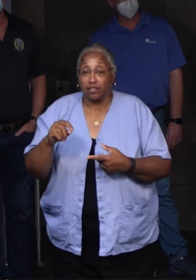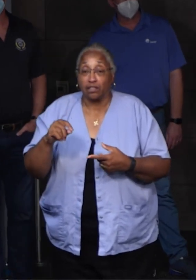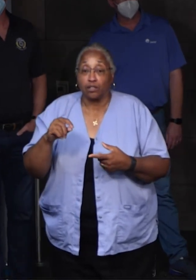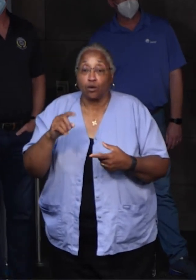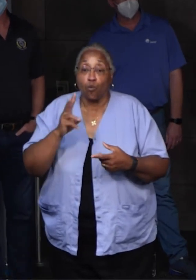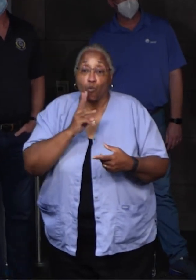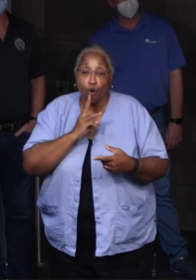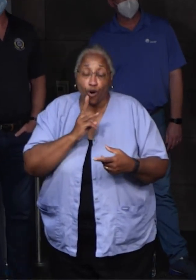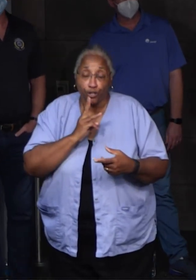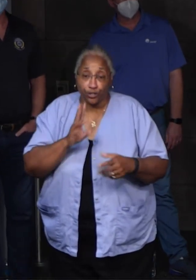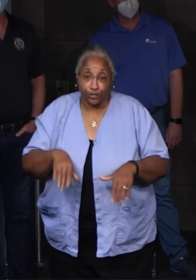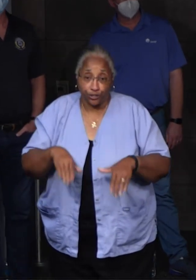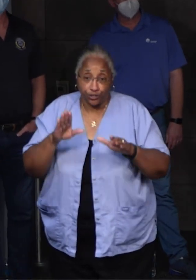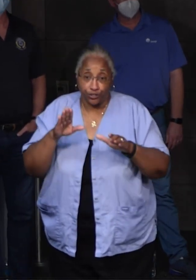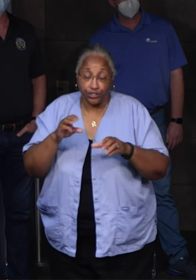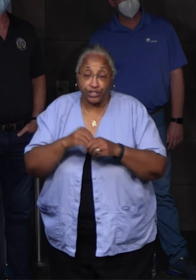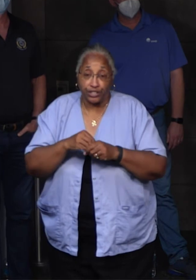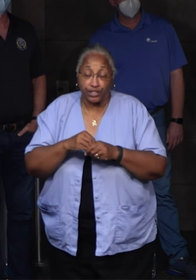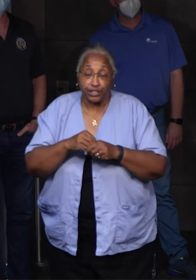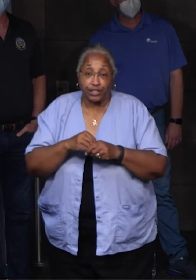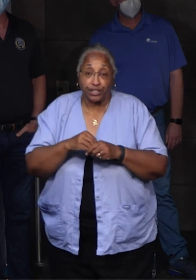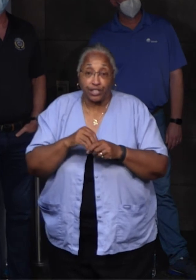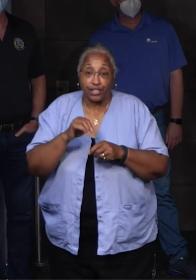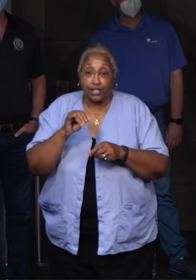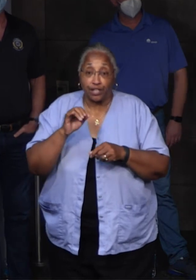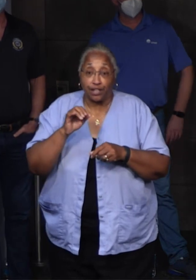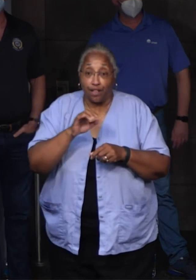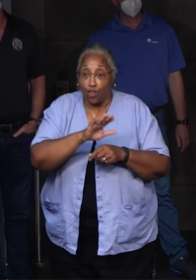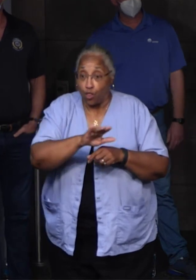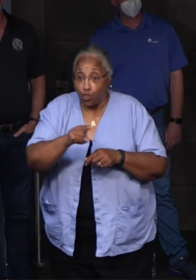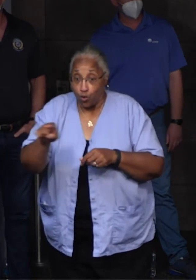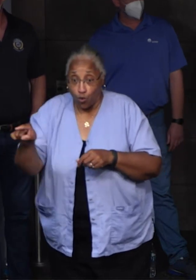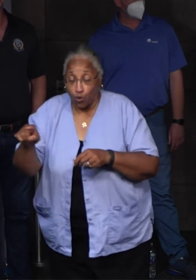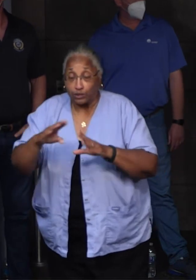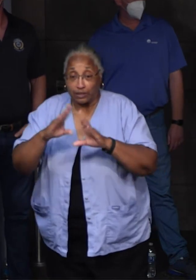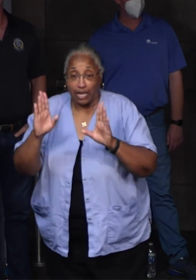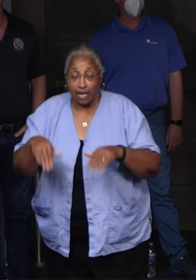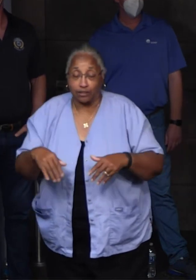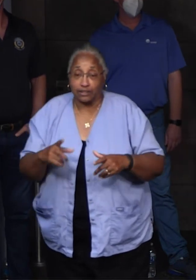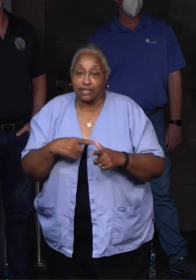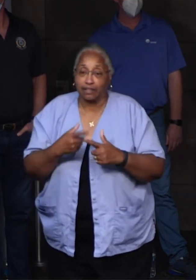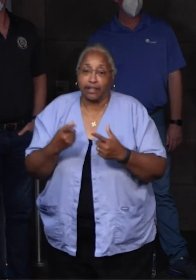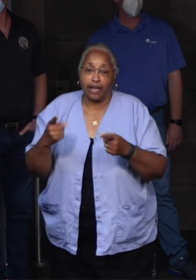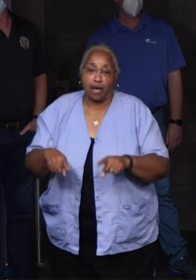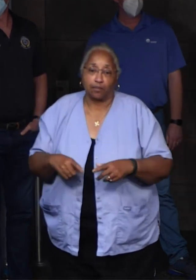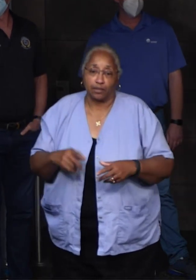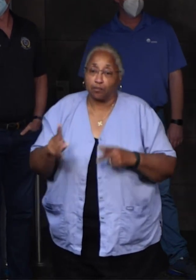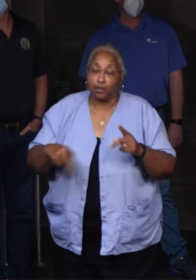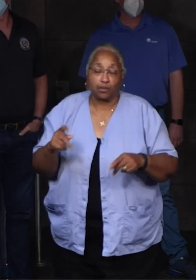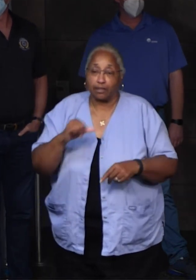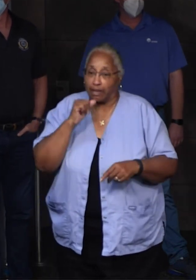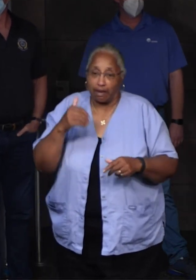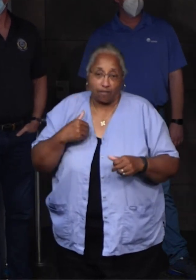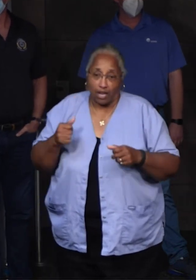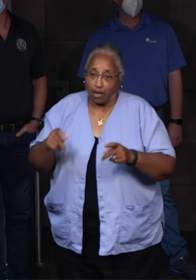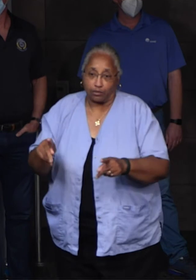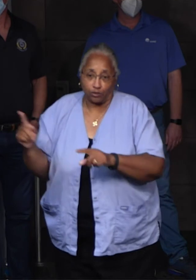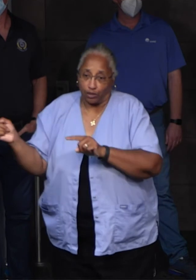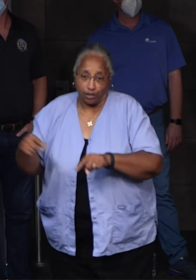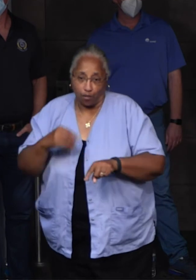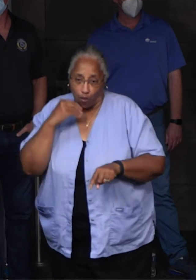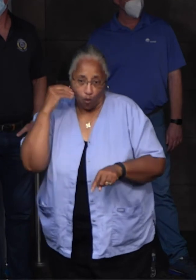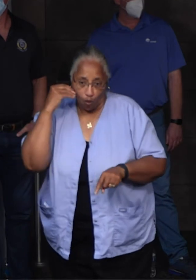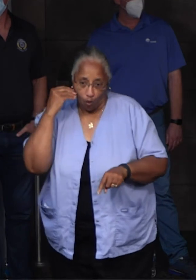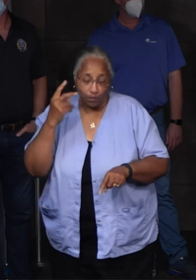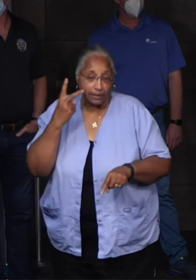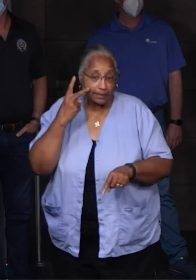bayou. And then this happens and they lose everything, right? So they had no opportunity to come home, to come to their house, to get their belongings,